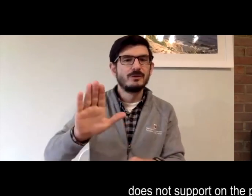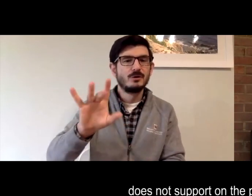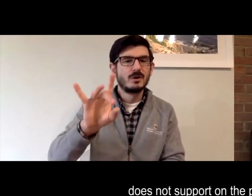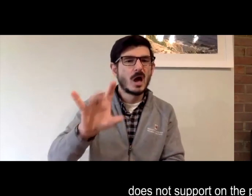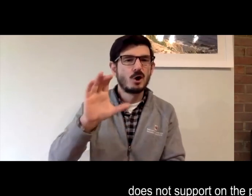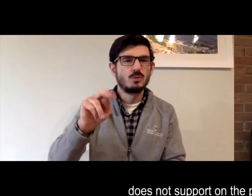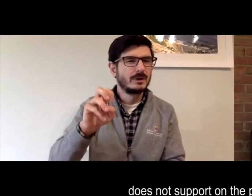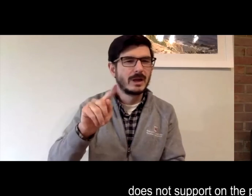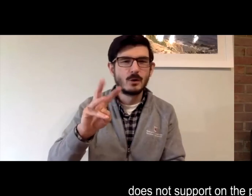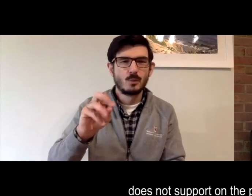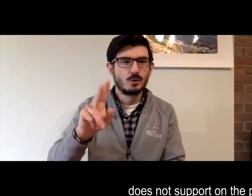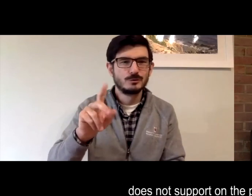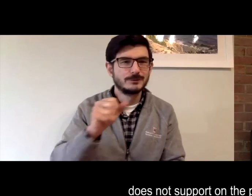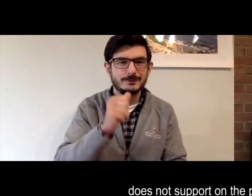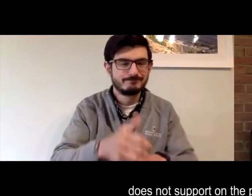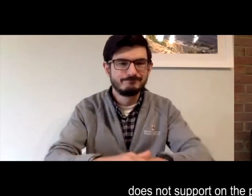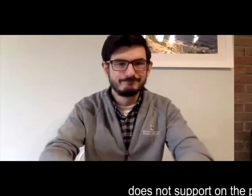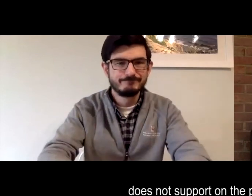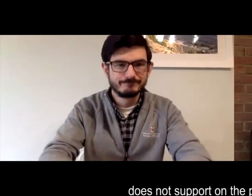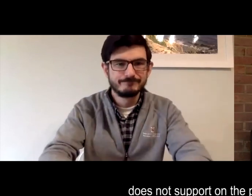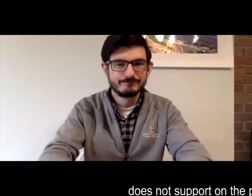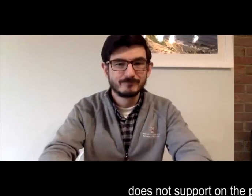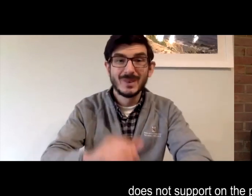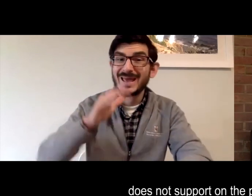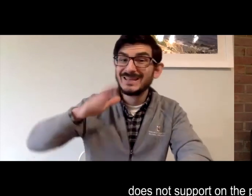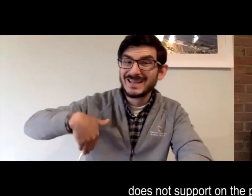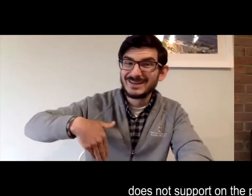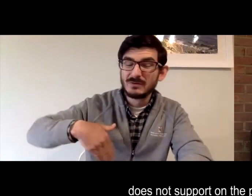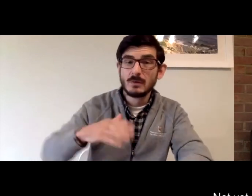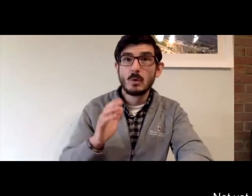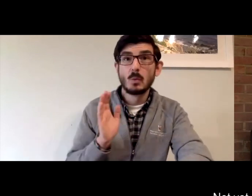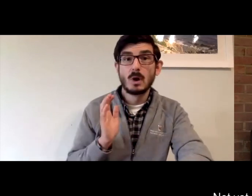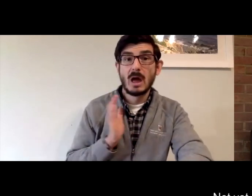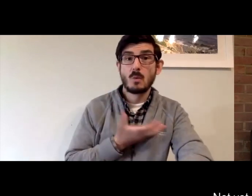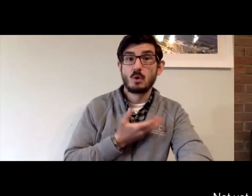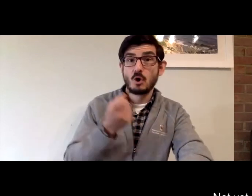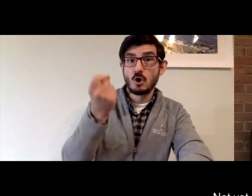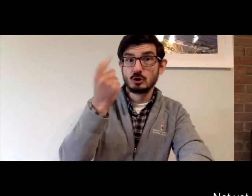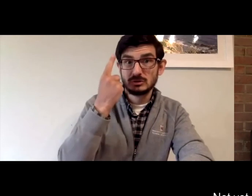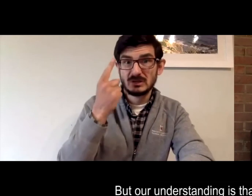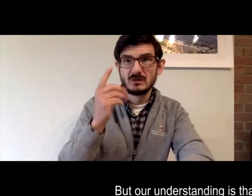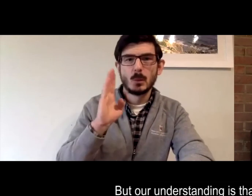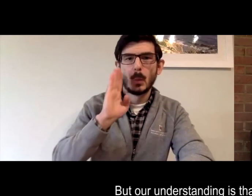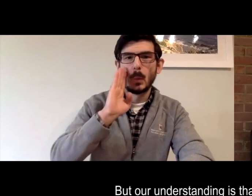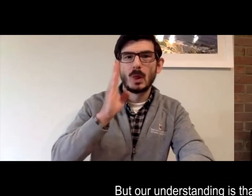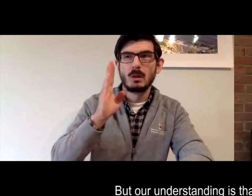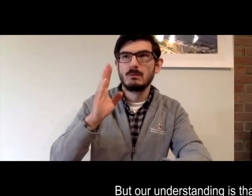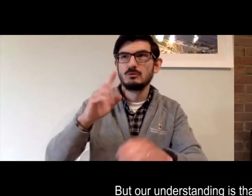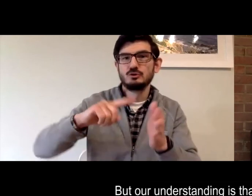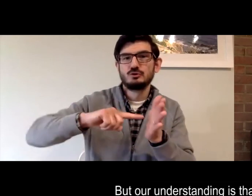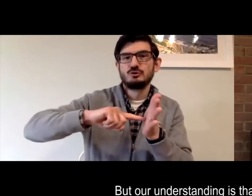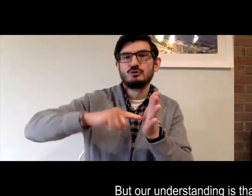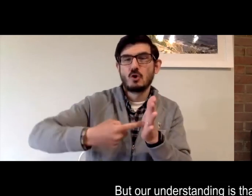on the part of the carriers that translation to 800 numbers. Not yet, but our